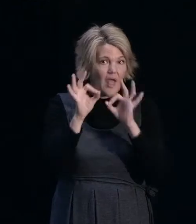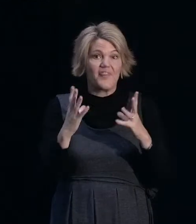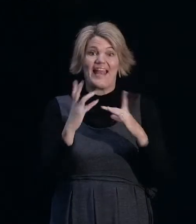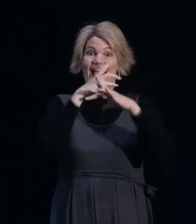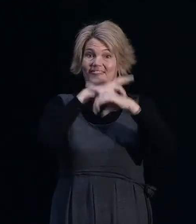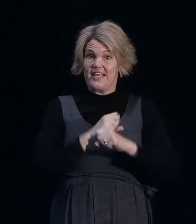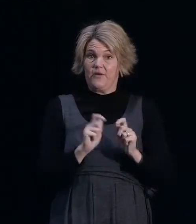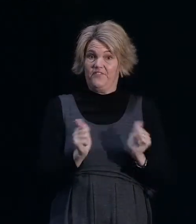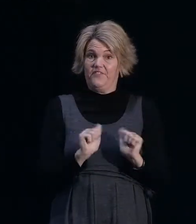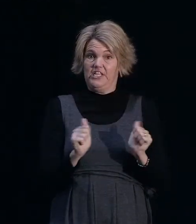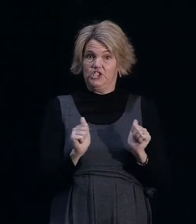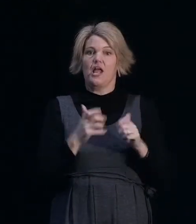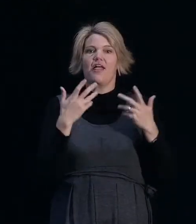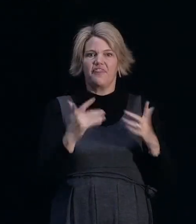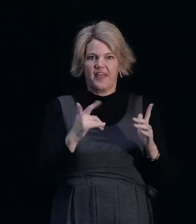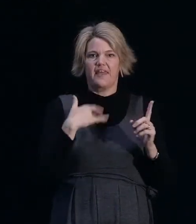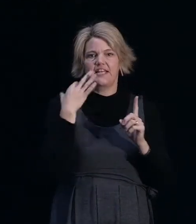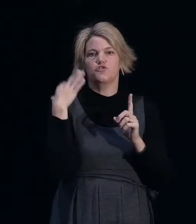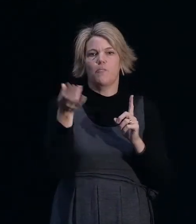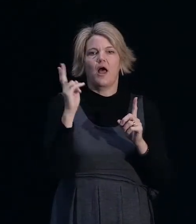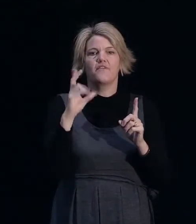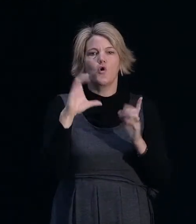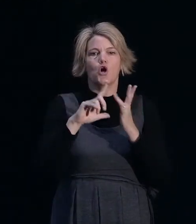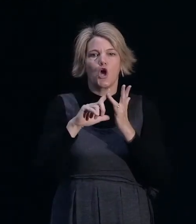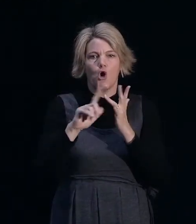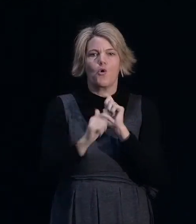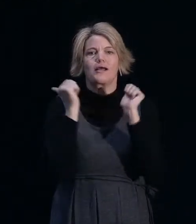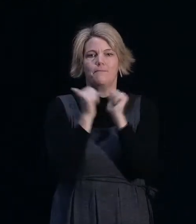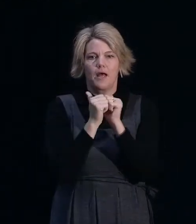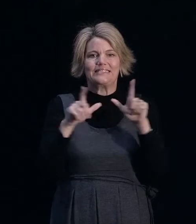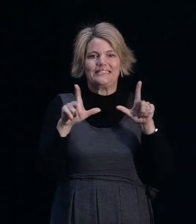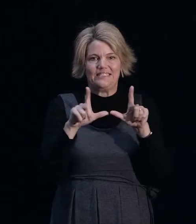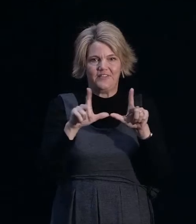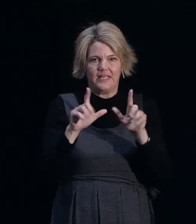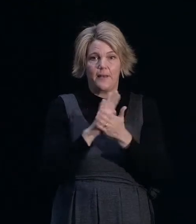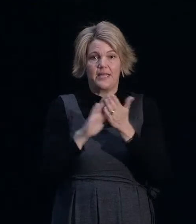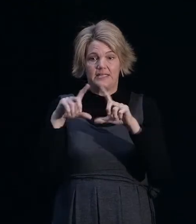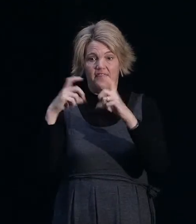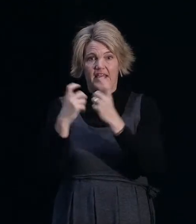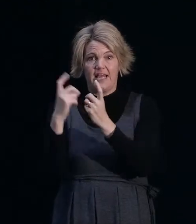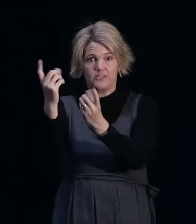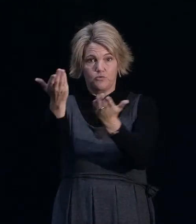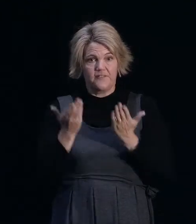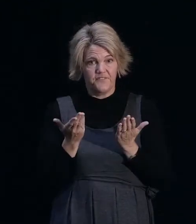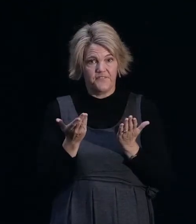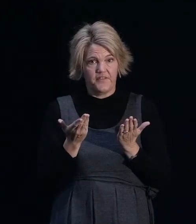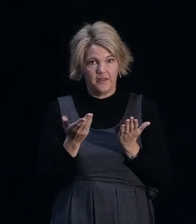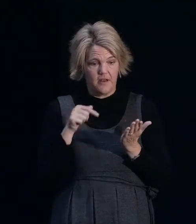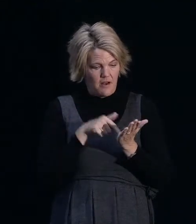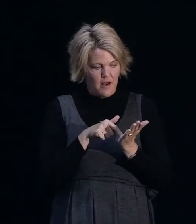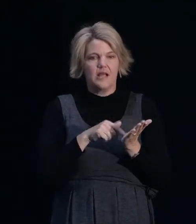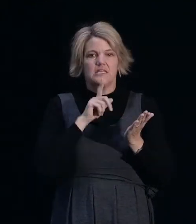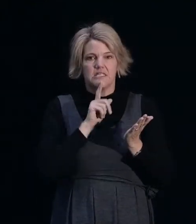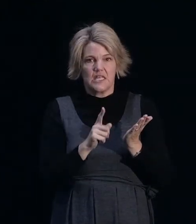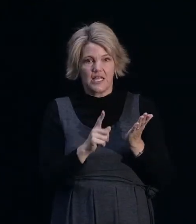job to ensure that they apply for a co-compliance certificate. And this is a certificate that the council issues that gives you a level of assurance